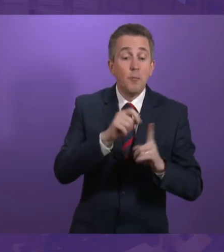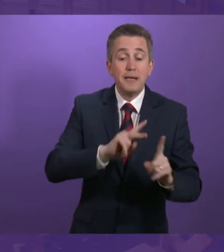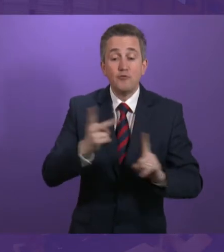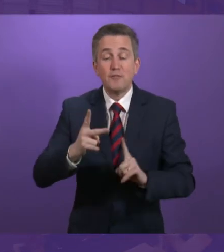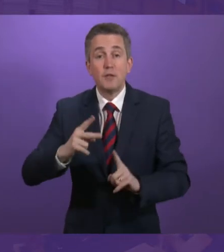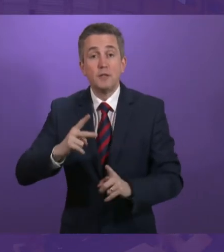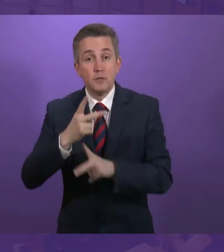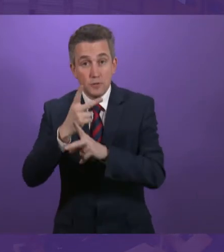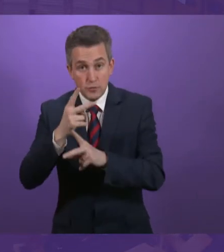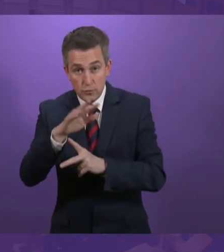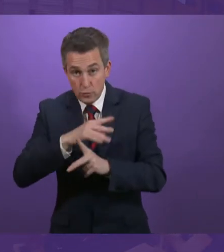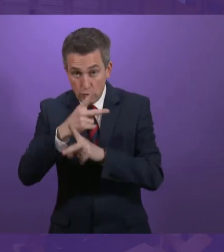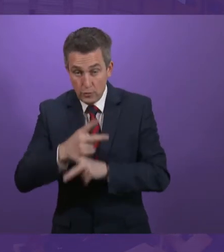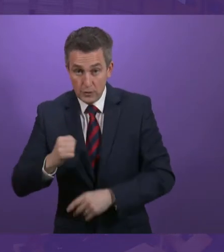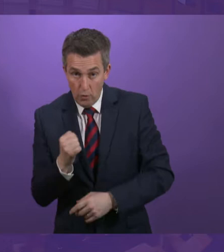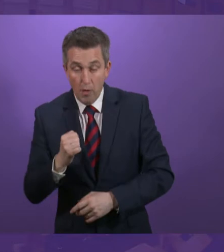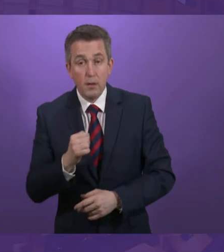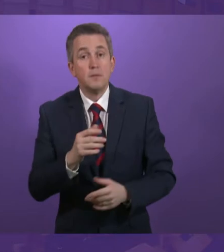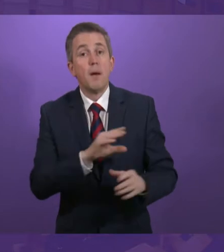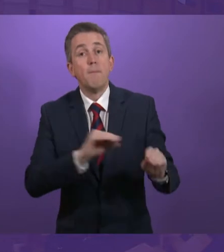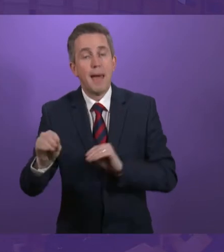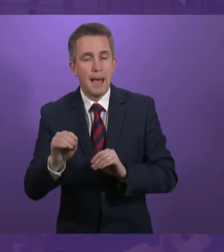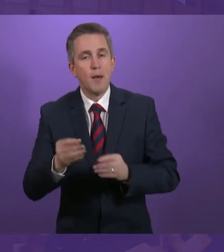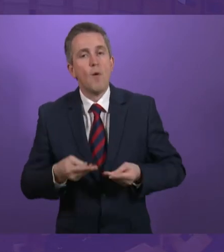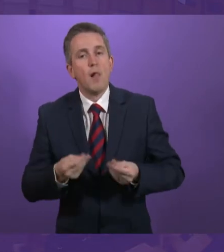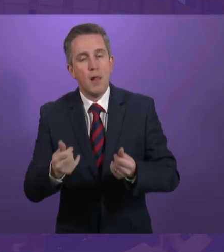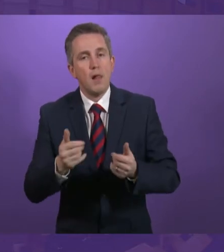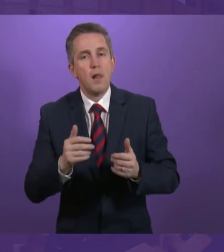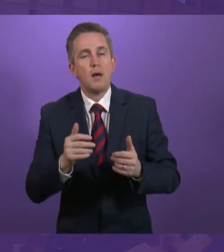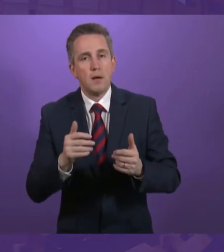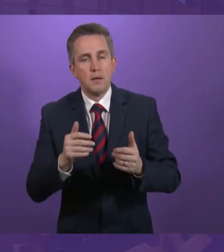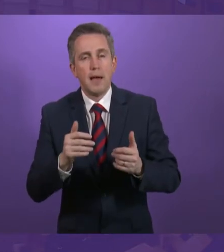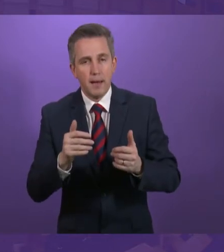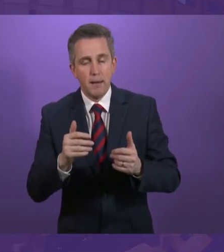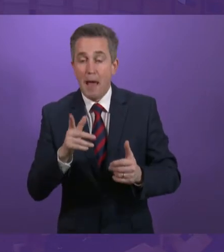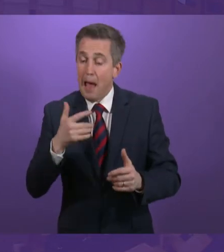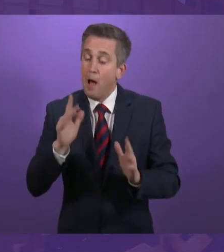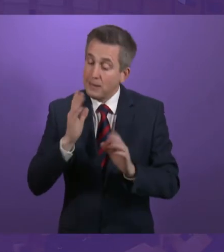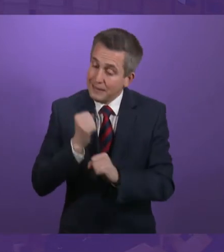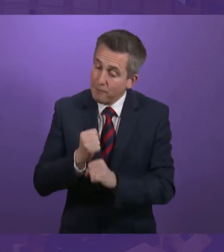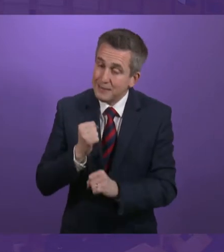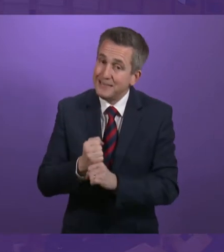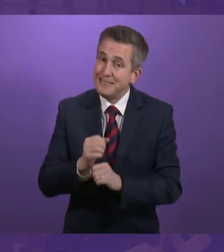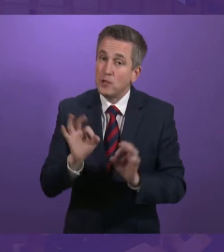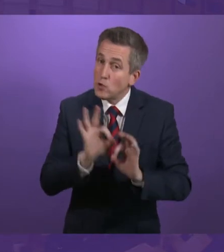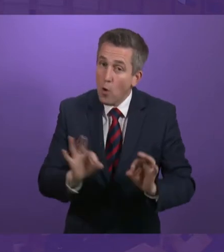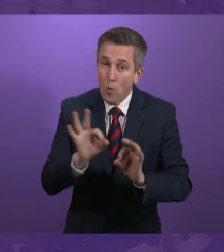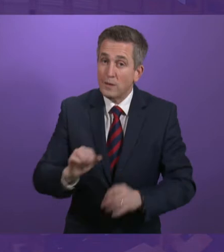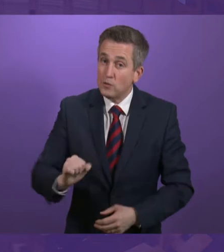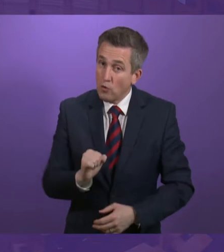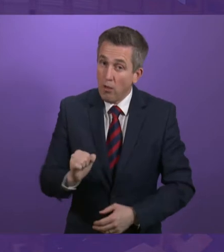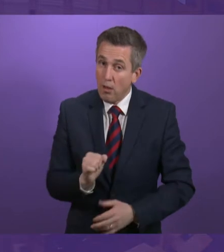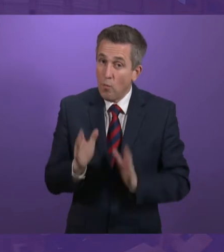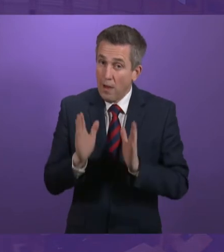From early 2021 when we launched new claims for our PIP replacement I can guarantee that no one in Scotland will undergo a